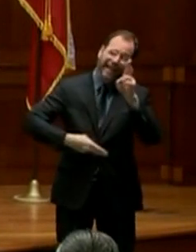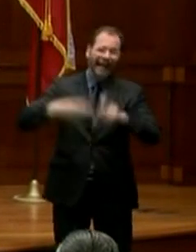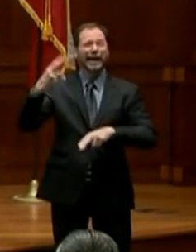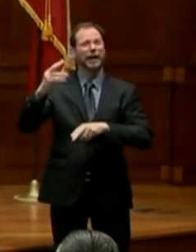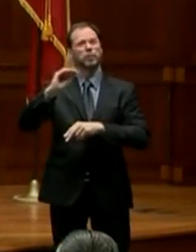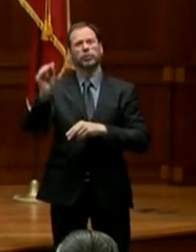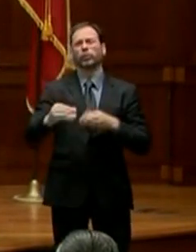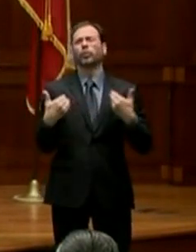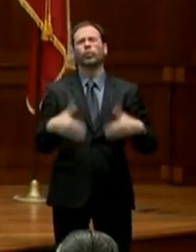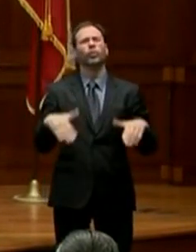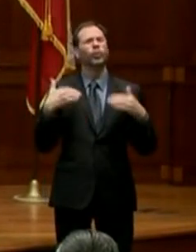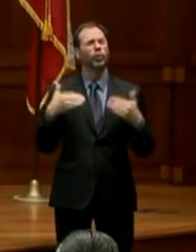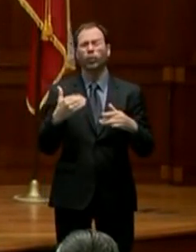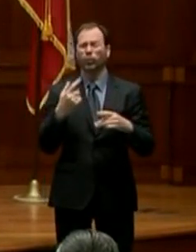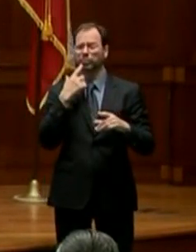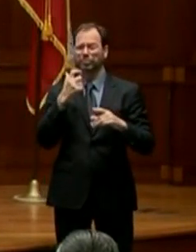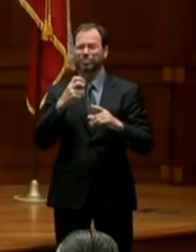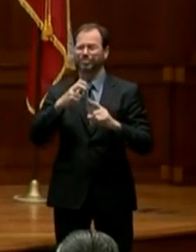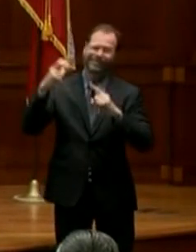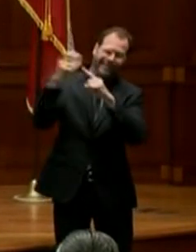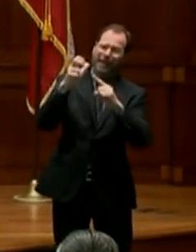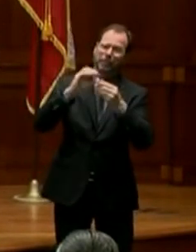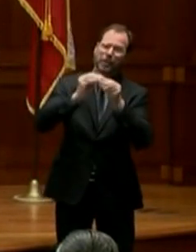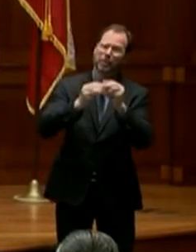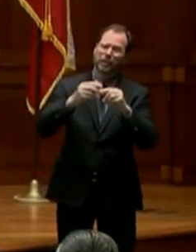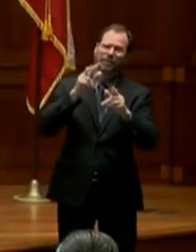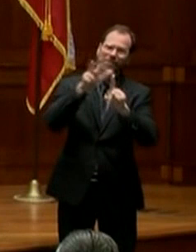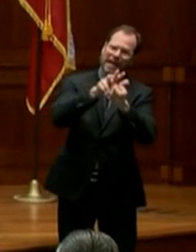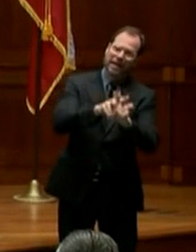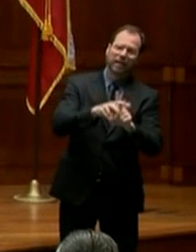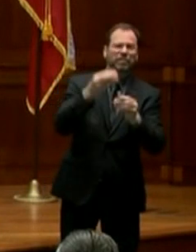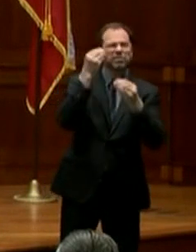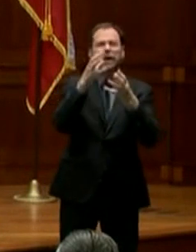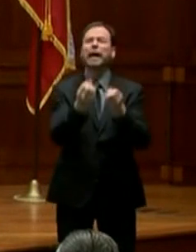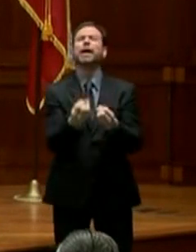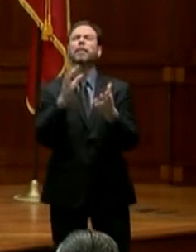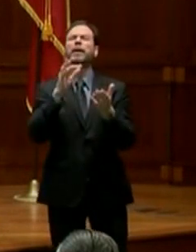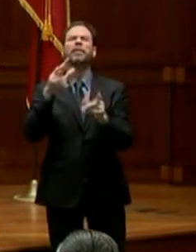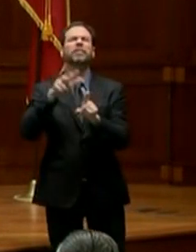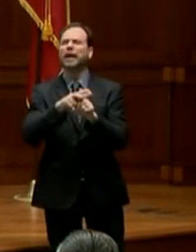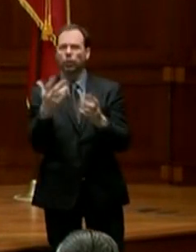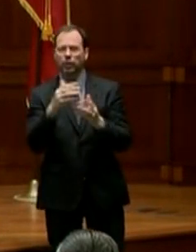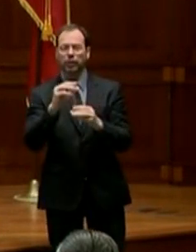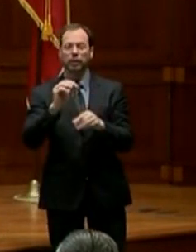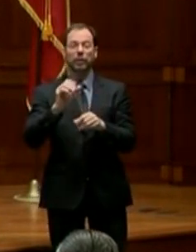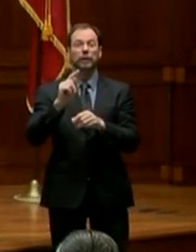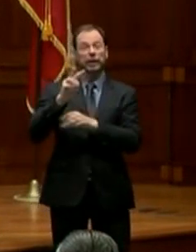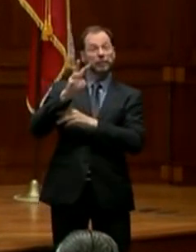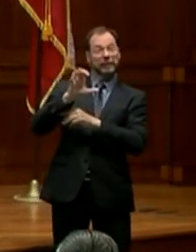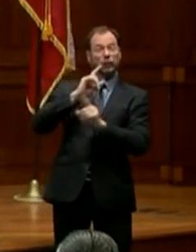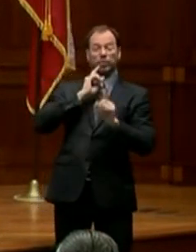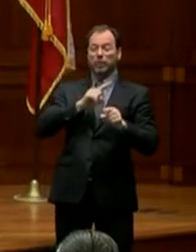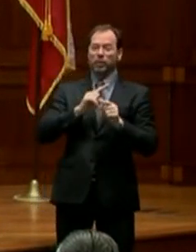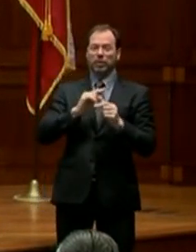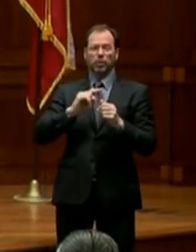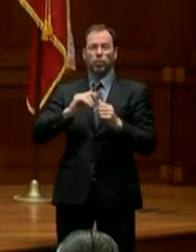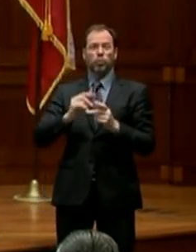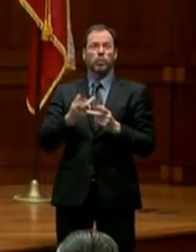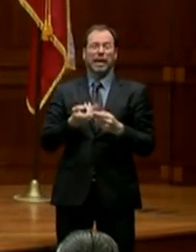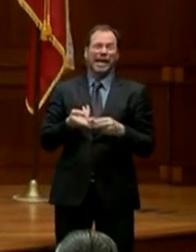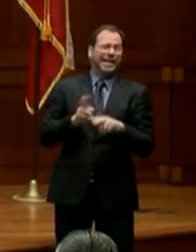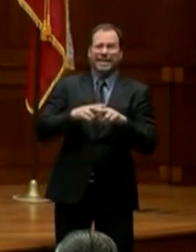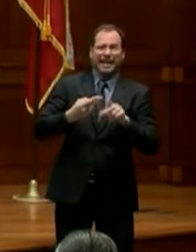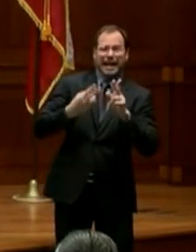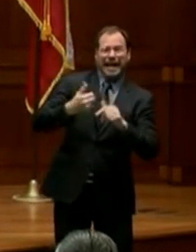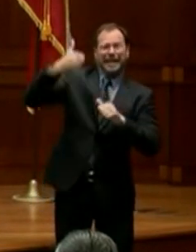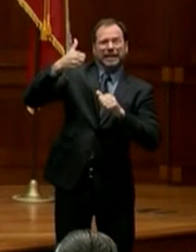in fact, a record-setting volume. Let me give you some numbers. The Workforce Commission reported its largest spike in calls